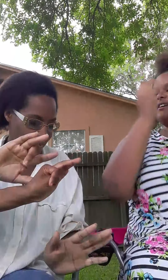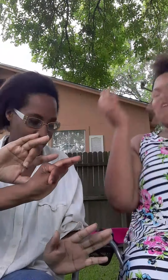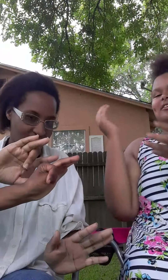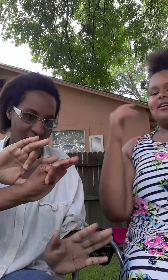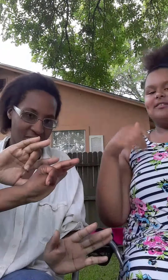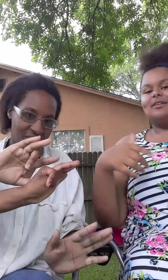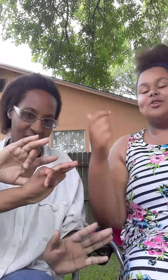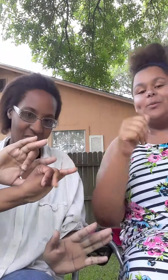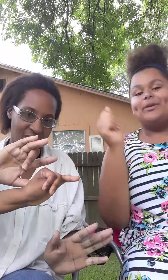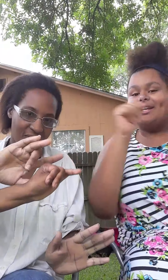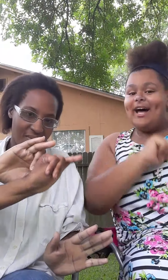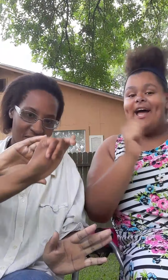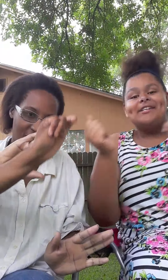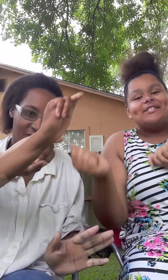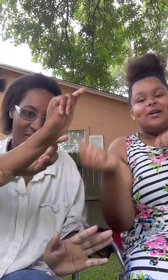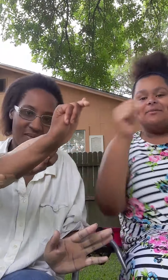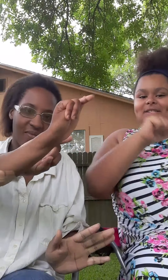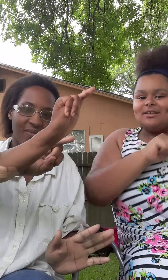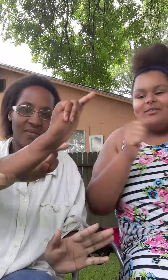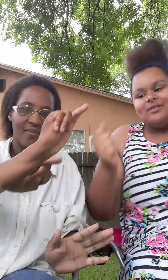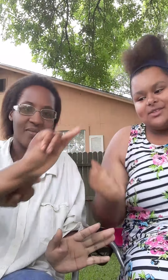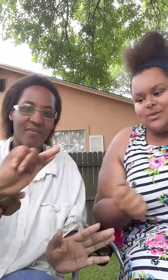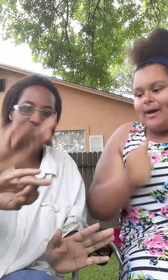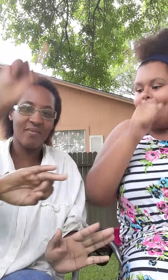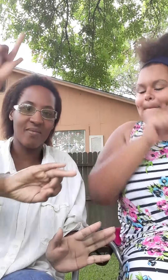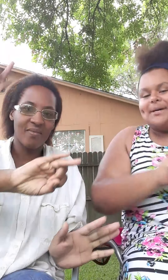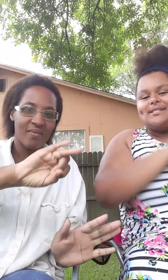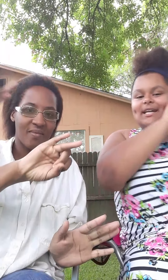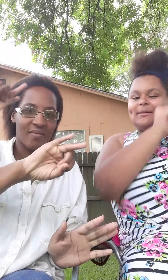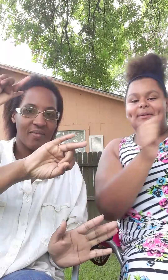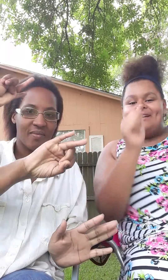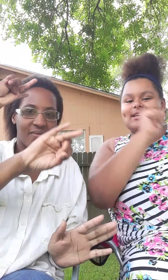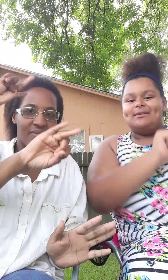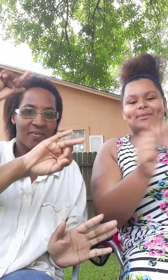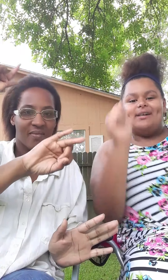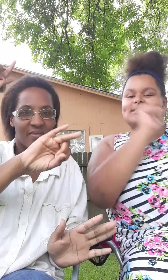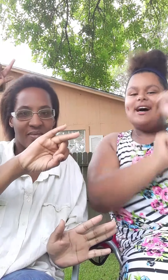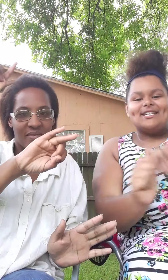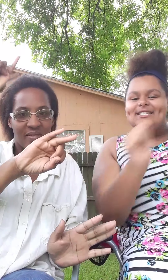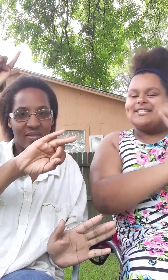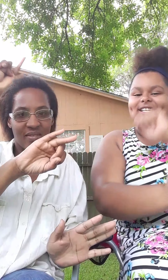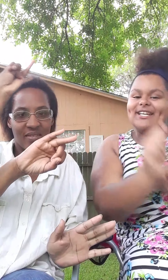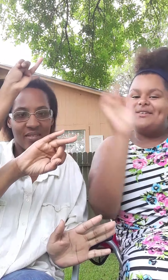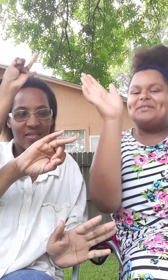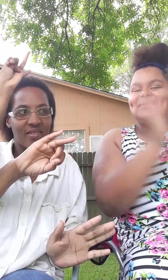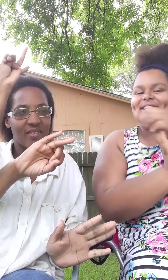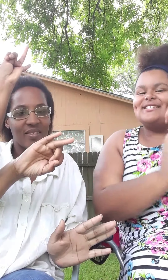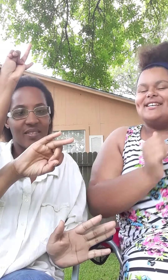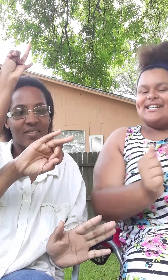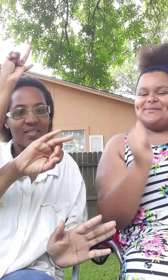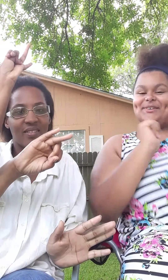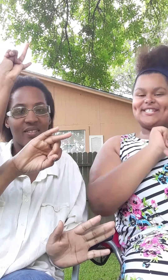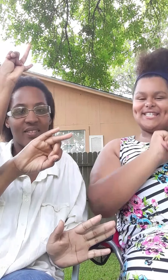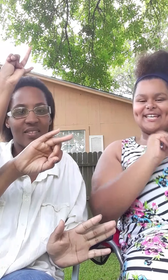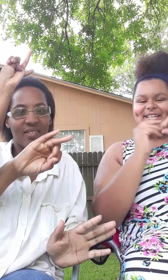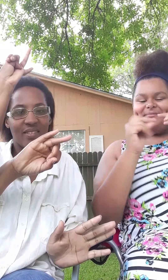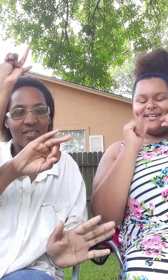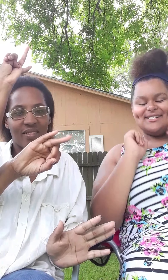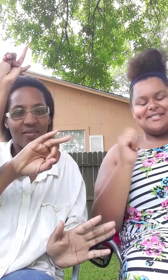Go. Go. Go. 12 fuck swap Bucks not prevails at the box I just hit a lick with the box I can put the stick in a box